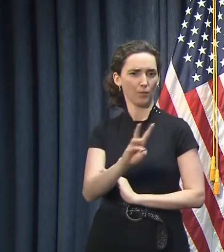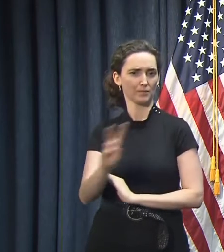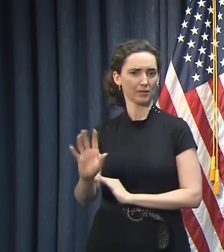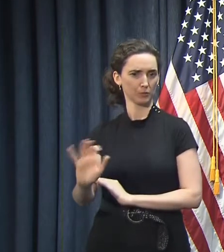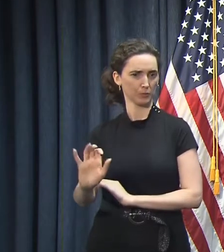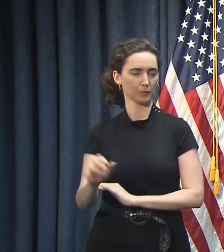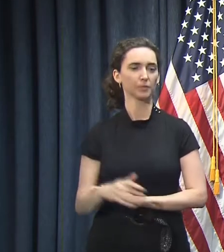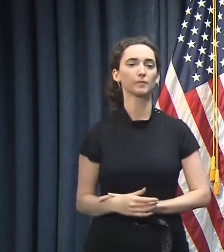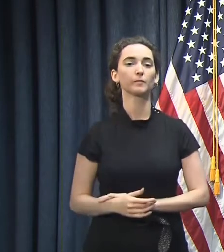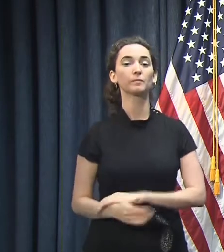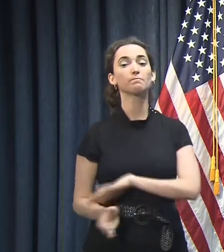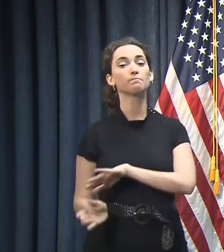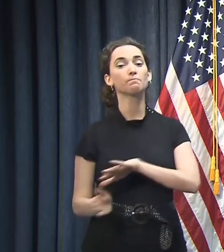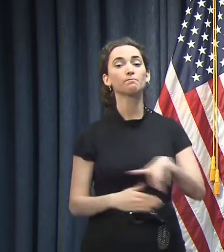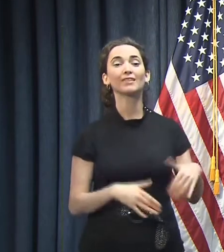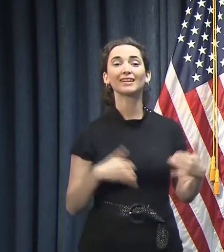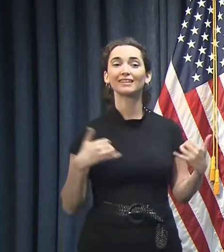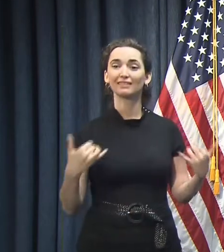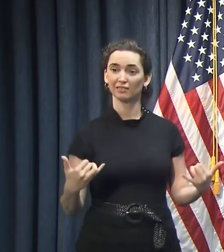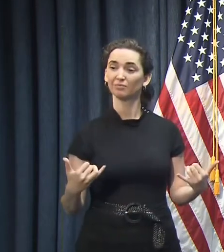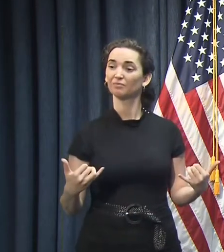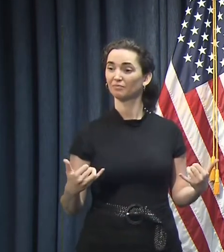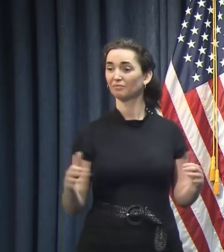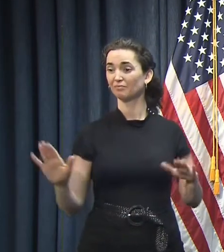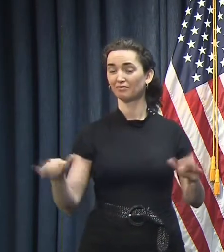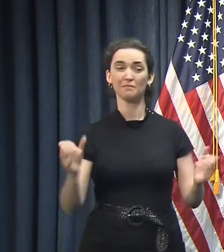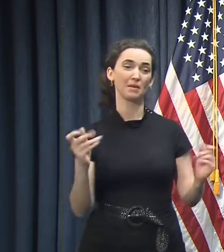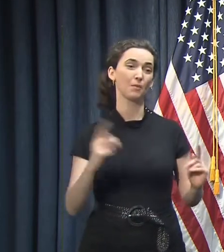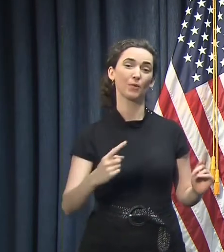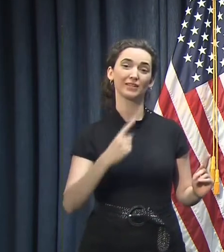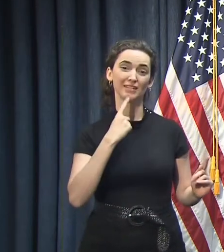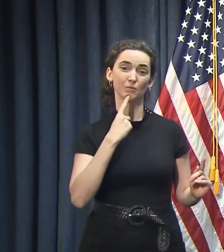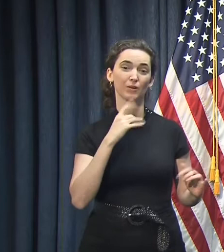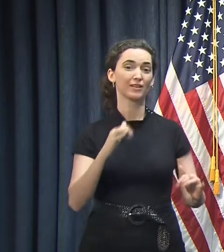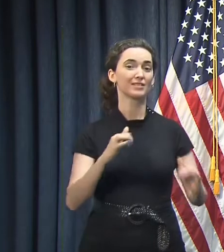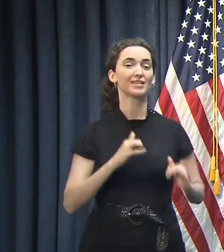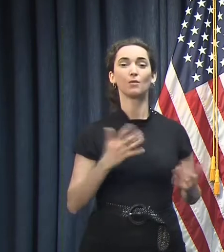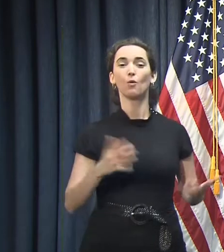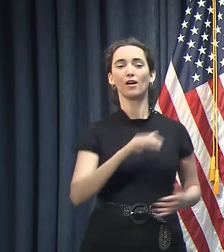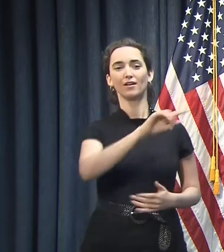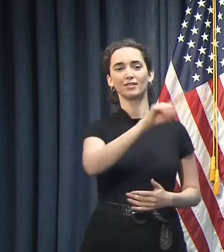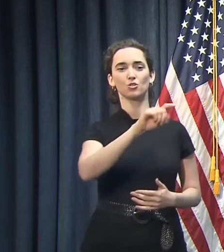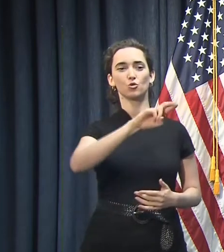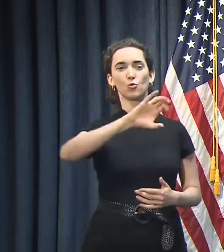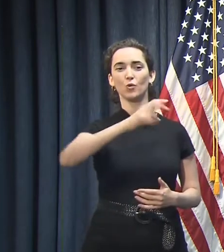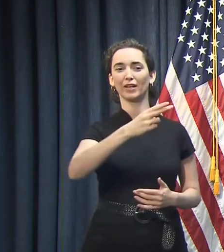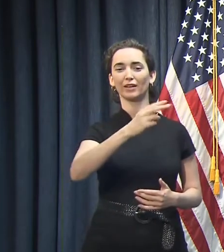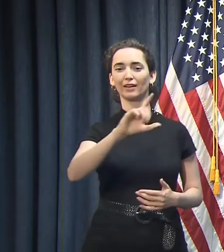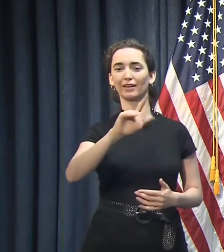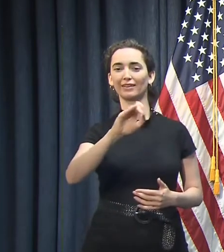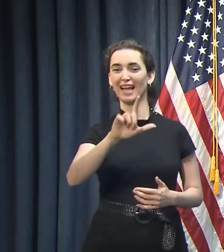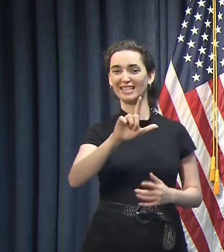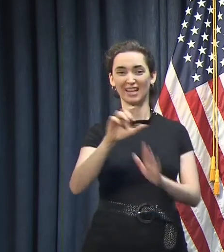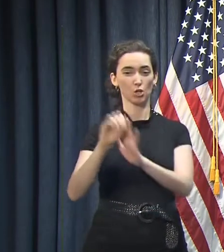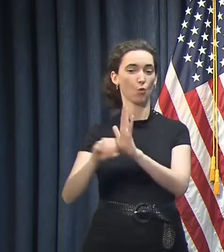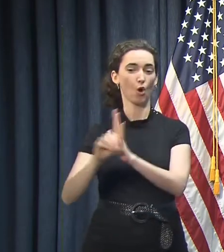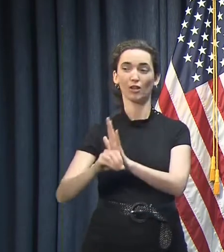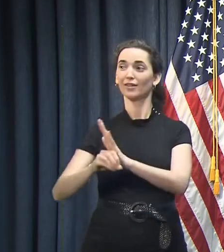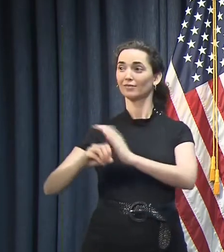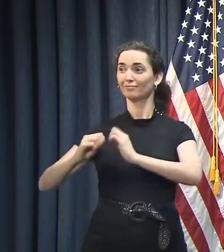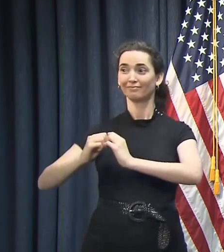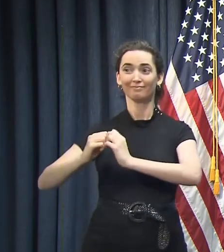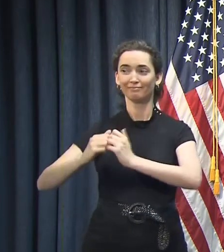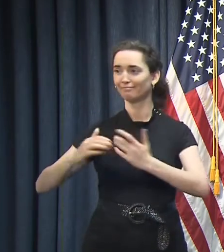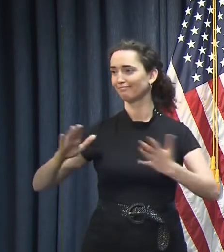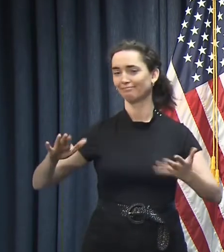finally, there are a lot of people who are disappointed, and I'm one of them, that the Zurich Classic will not take place in New Orleans this year. It did not take